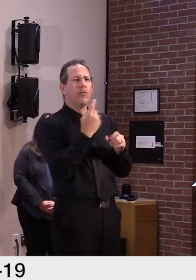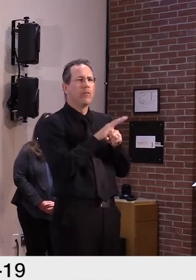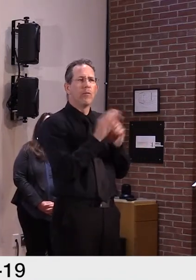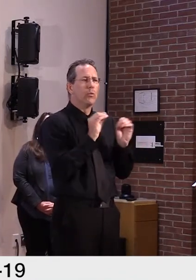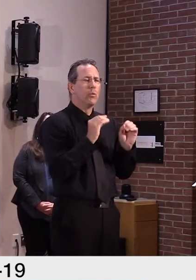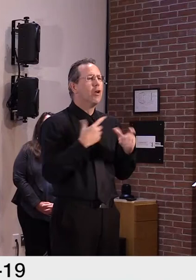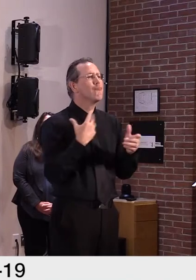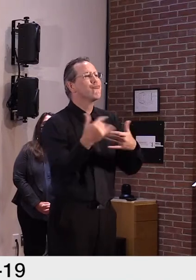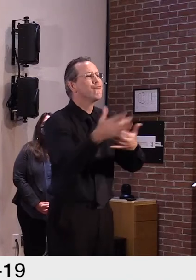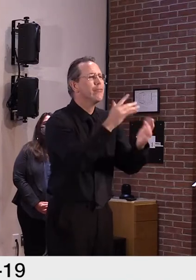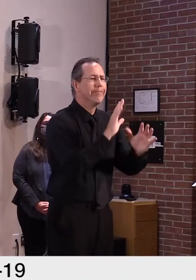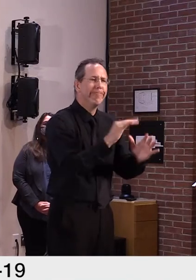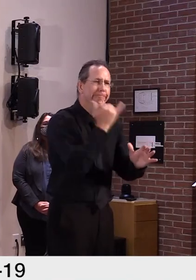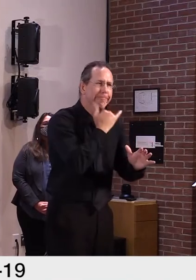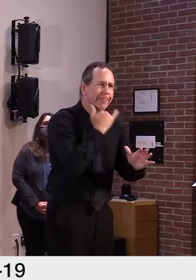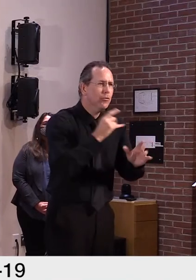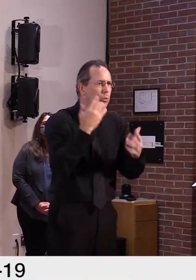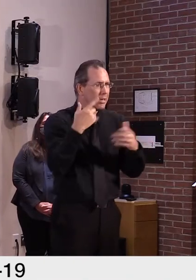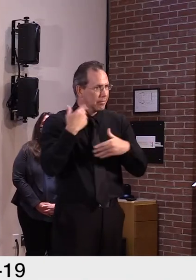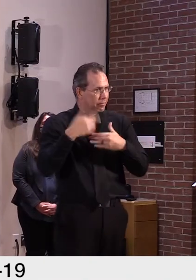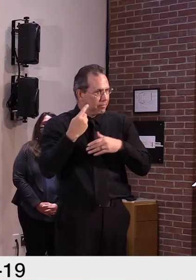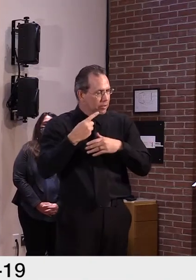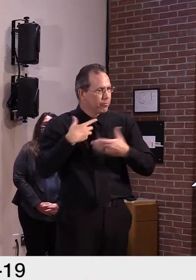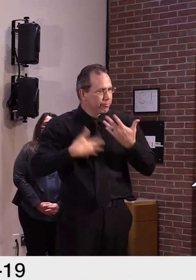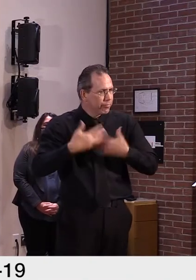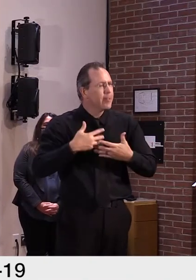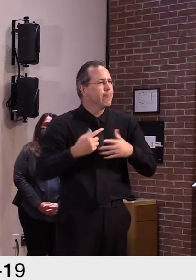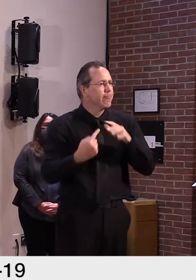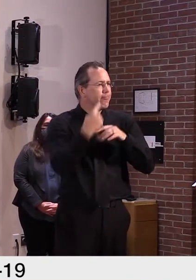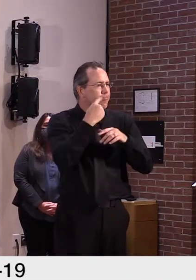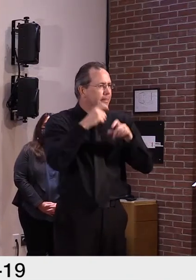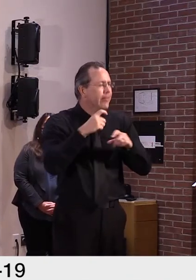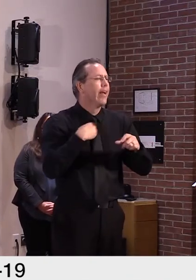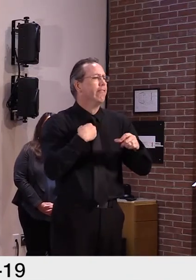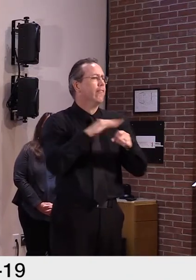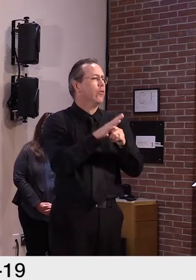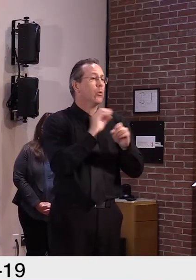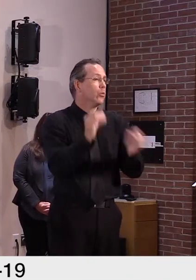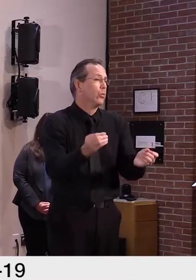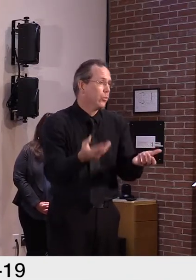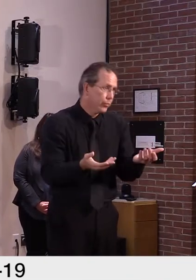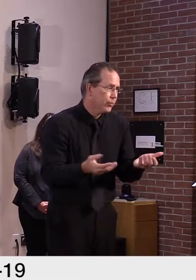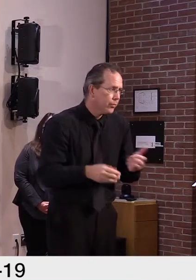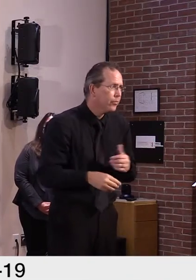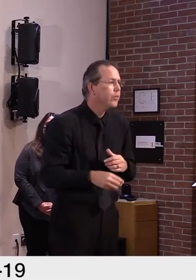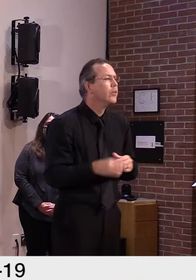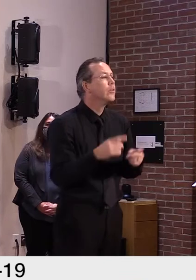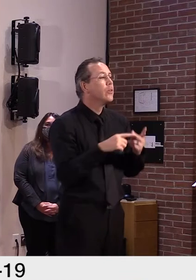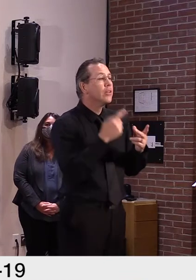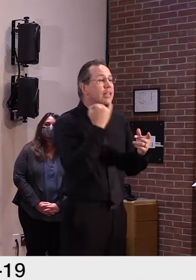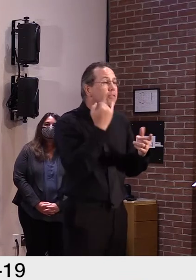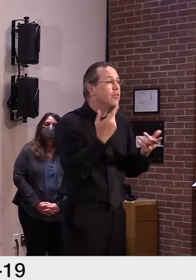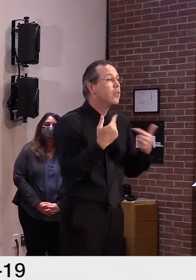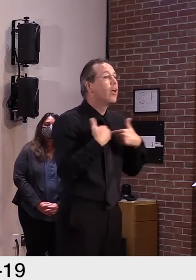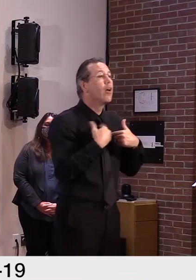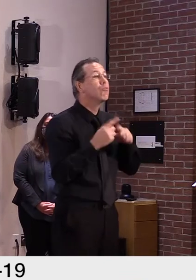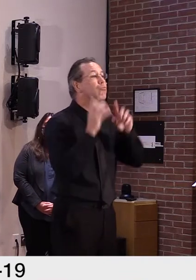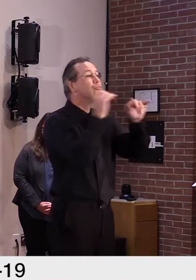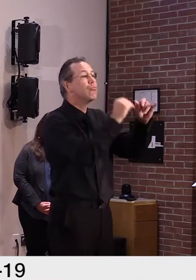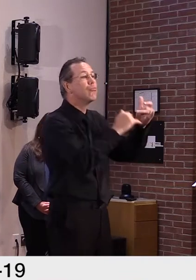than Vermont doesn't mean they themselves were in contact with people who would put them at risk.